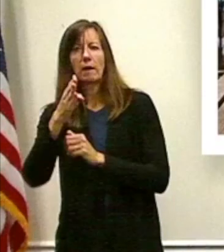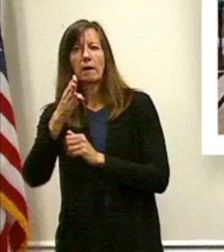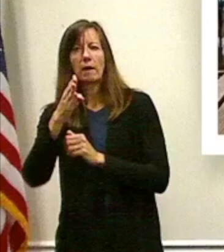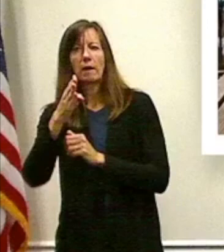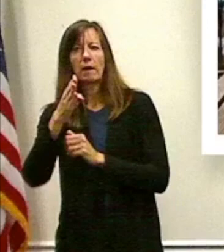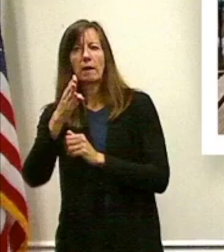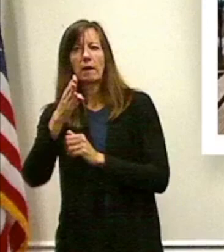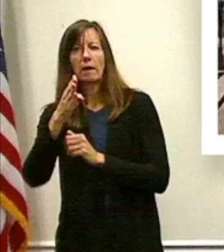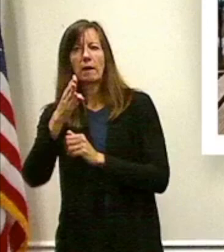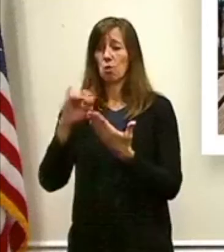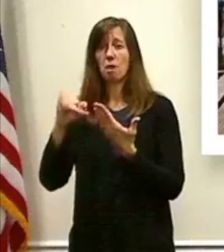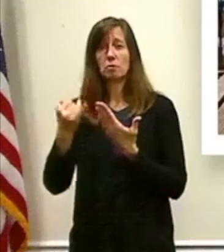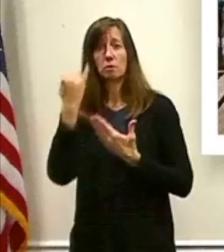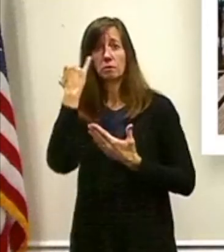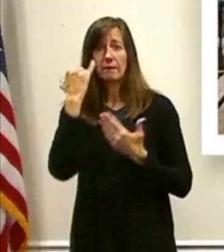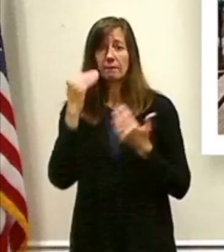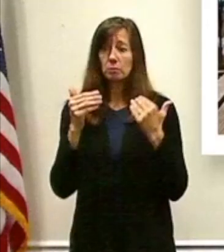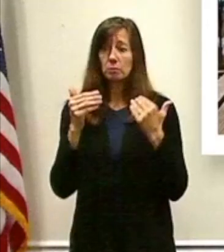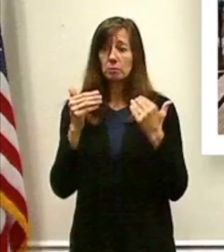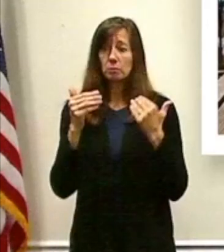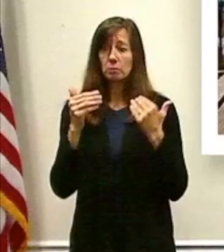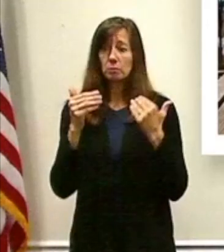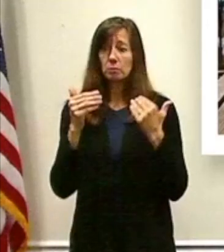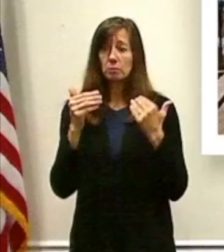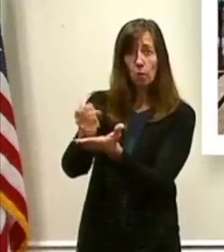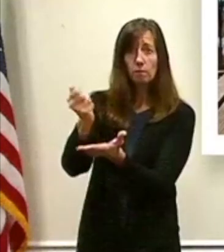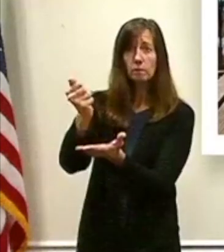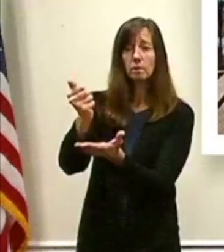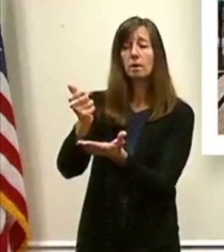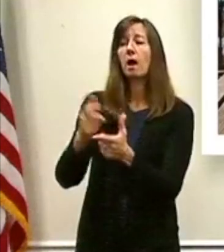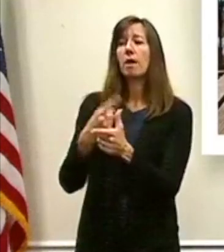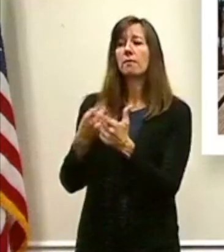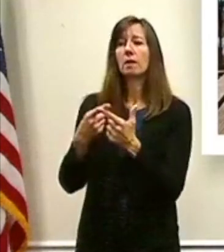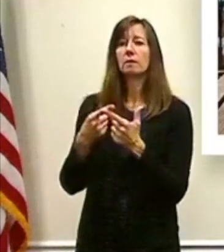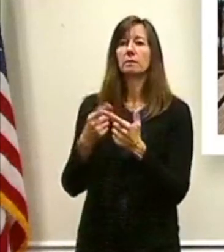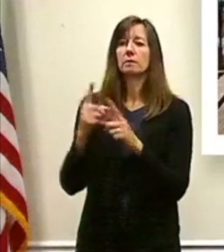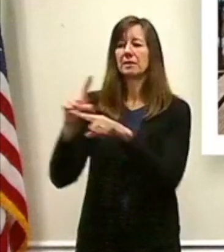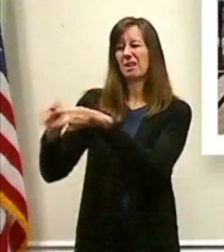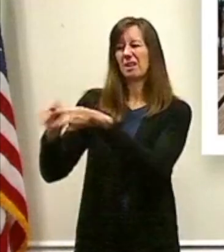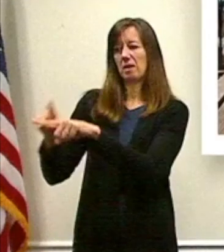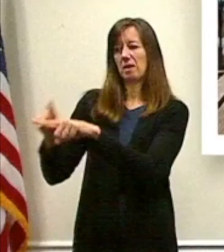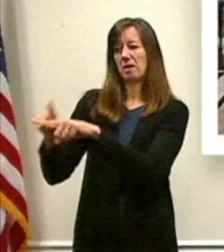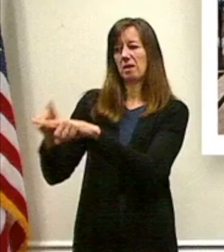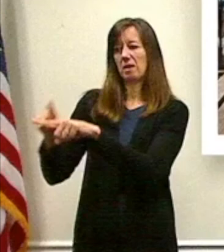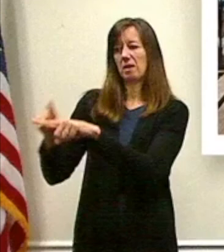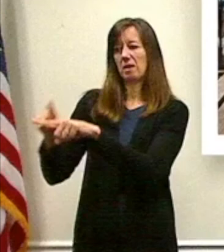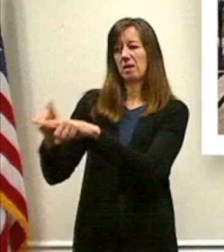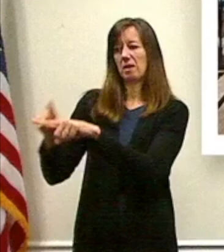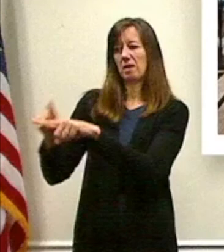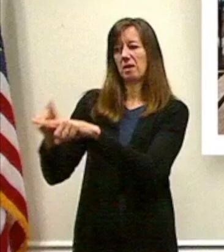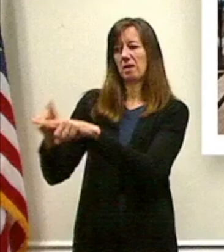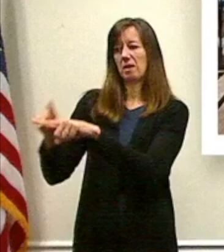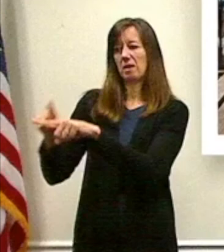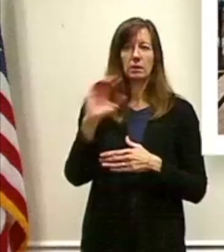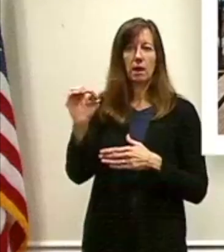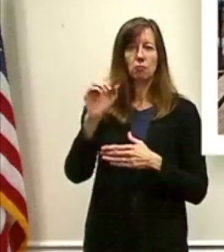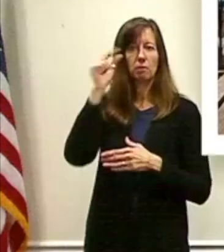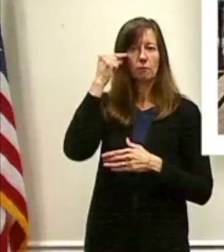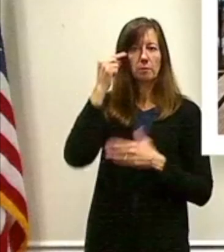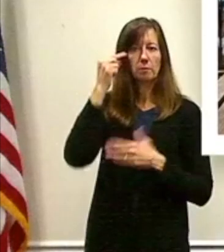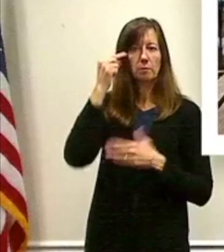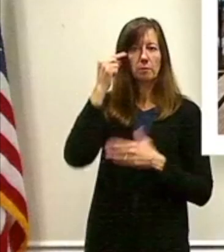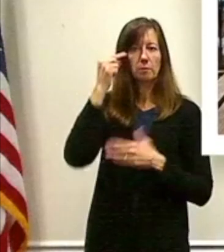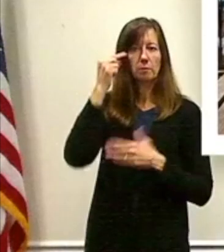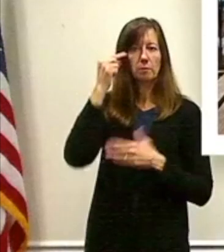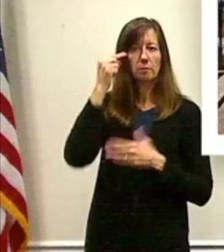if it's allowed to move forward, and it'll be dependent really on the city council and the county legislature to approve. We're going to engage local trades